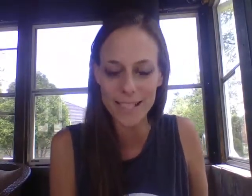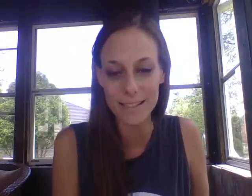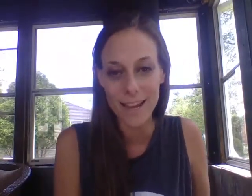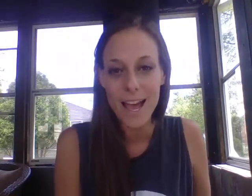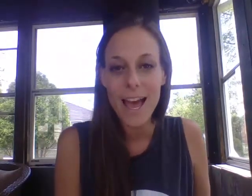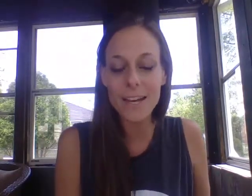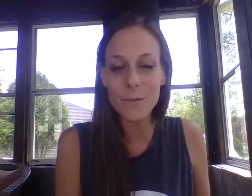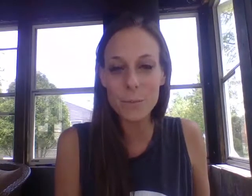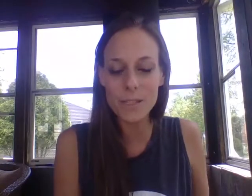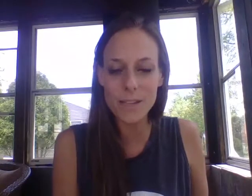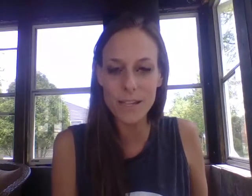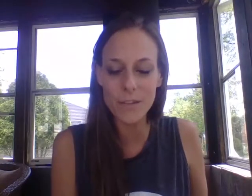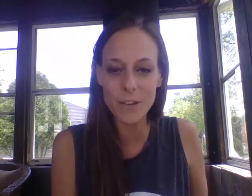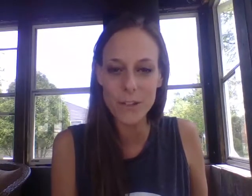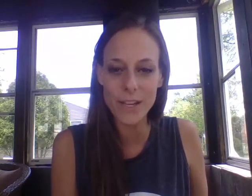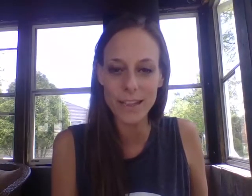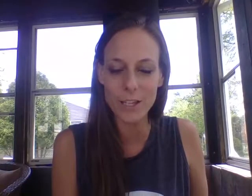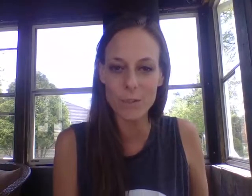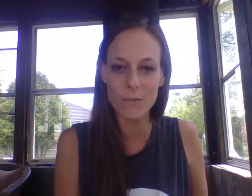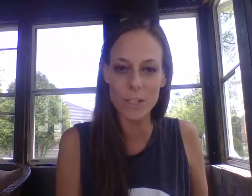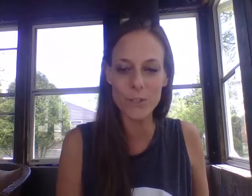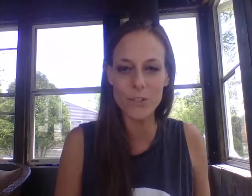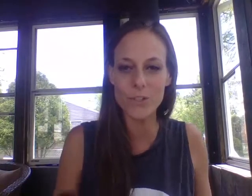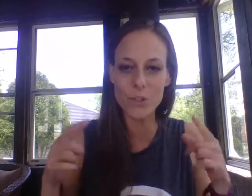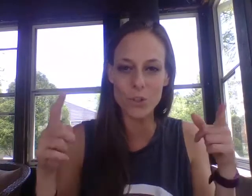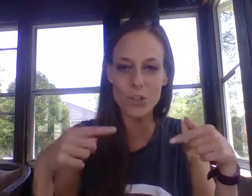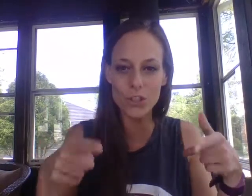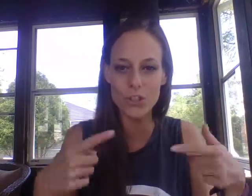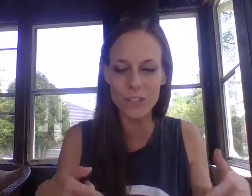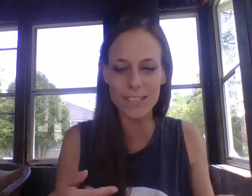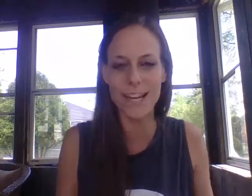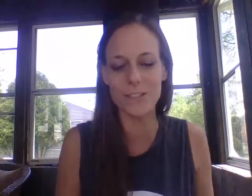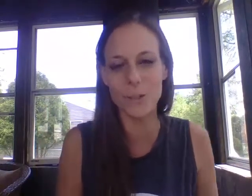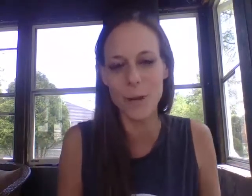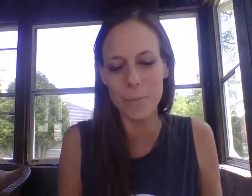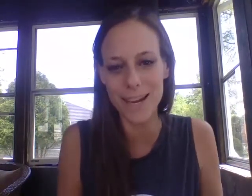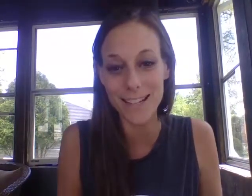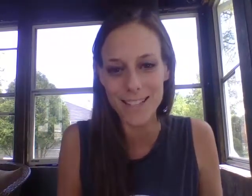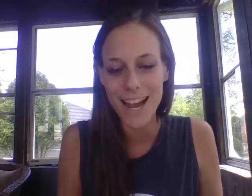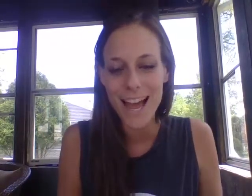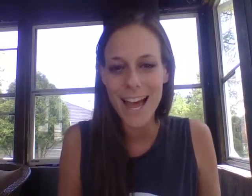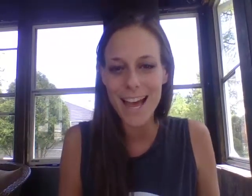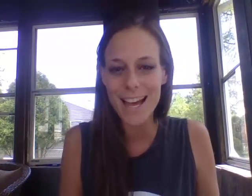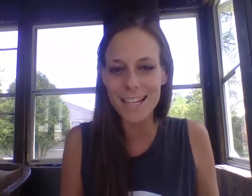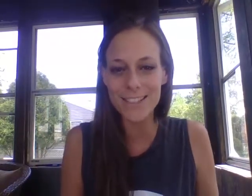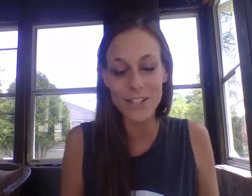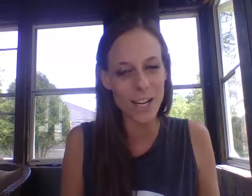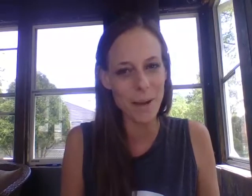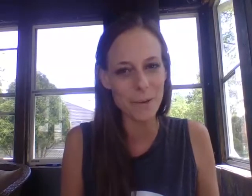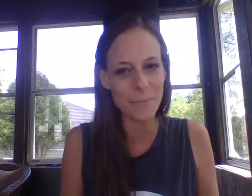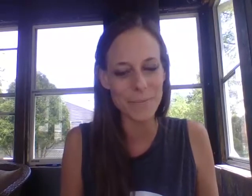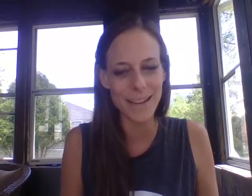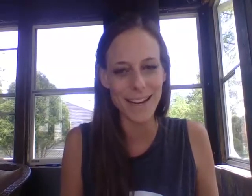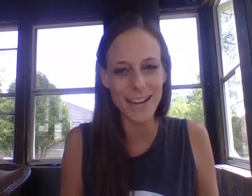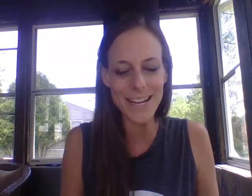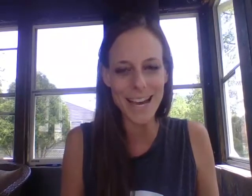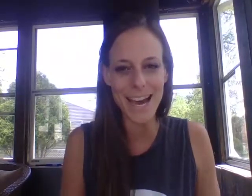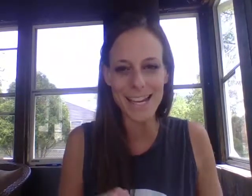and if you missed any of the other sign language videos just scroll down on our web page and check them out all right guys